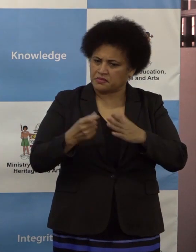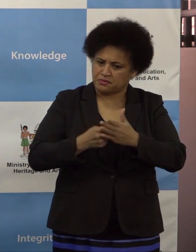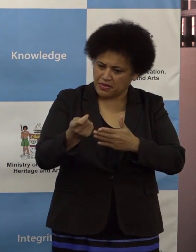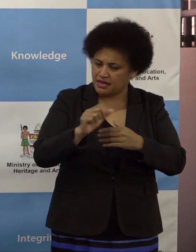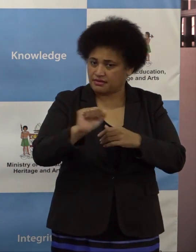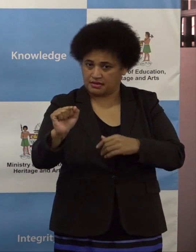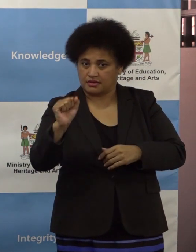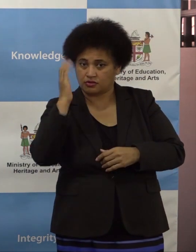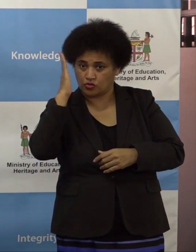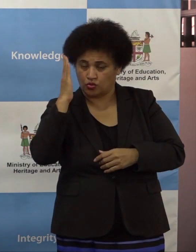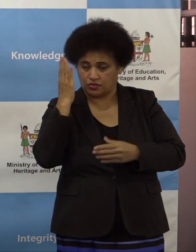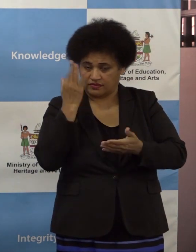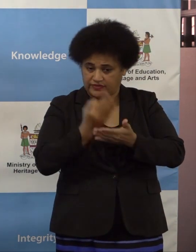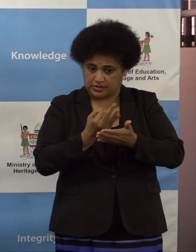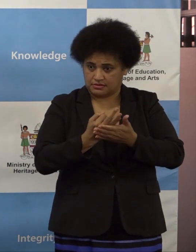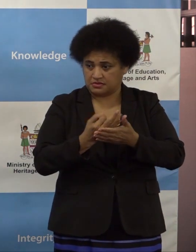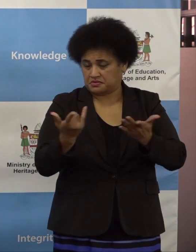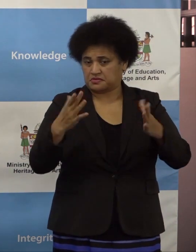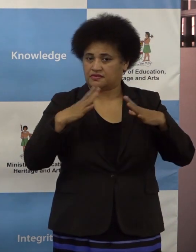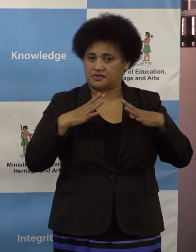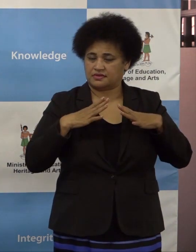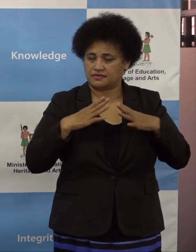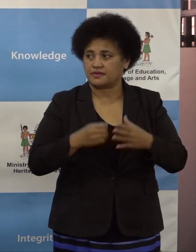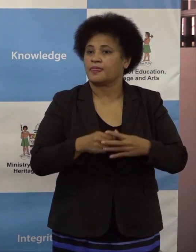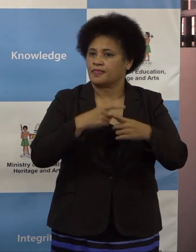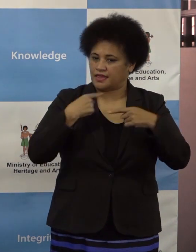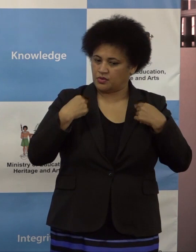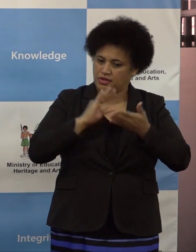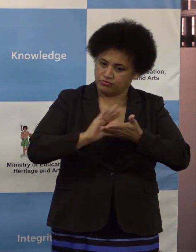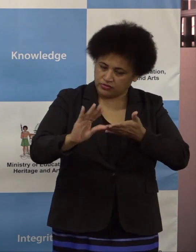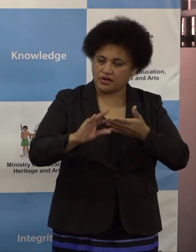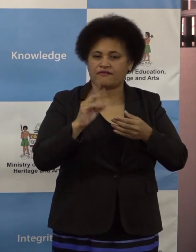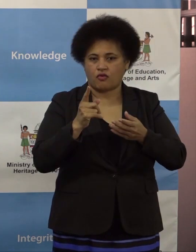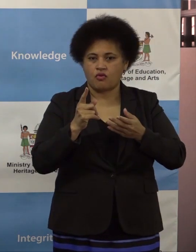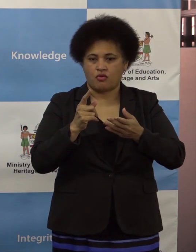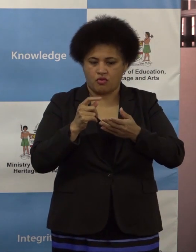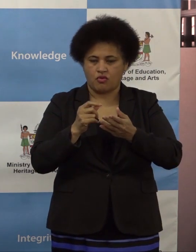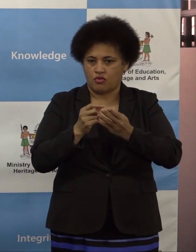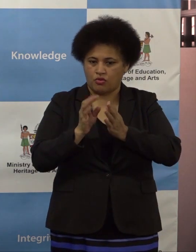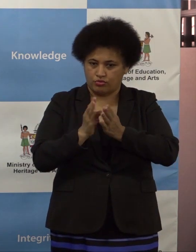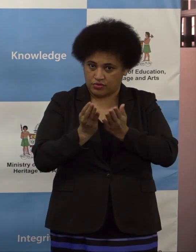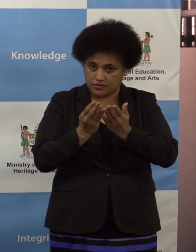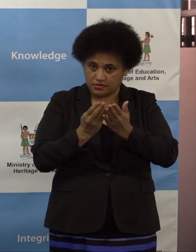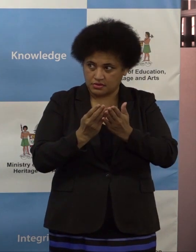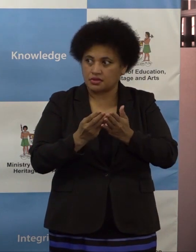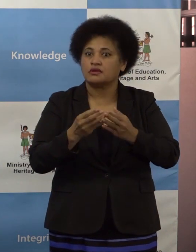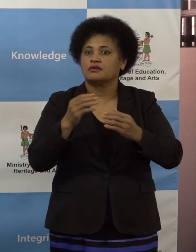school fees, the tuition fee. We have been paying for all the textbooks, bus fare.